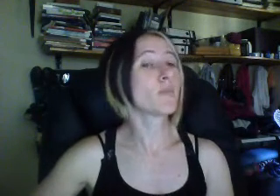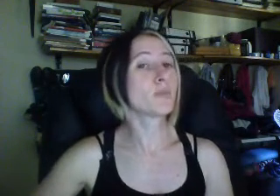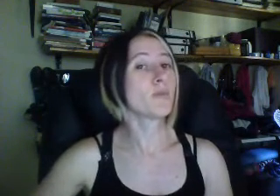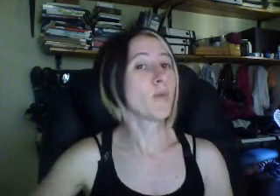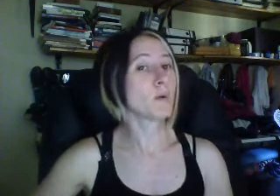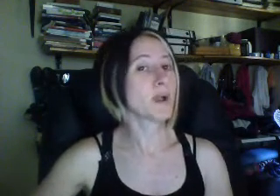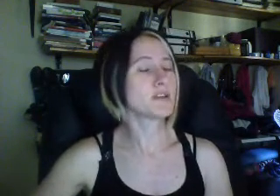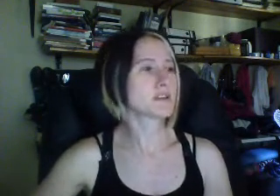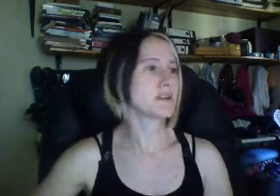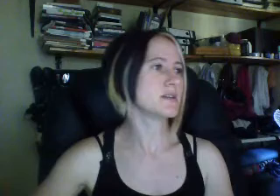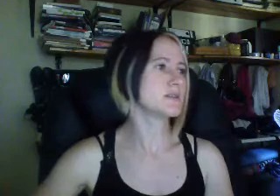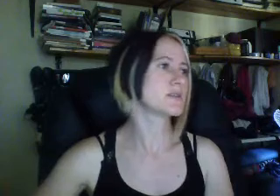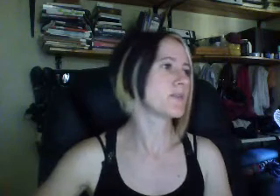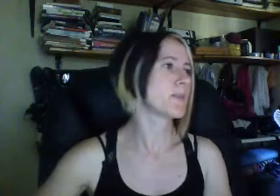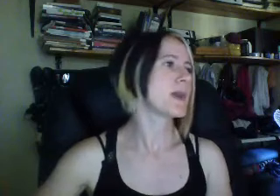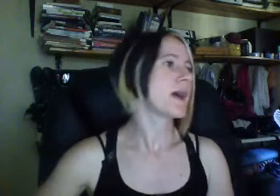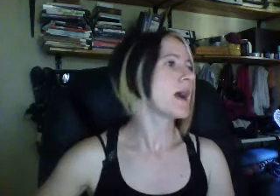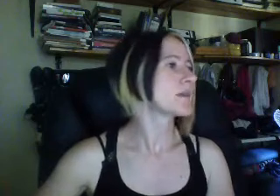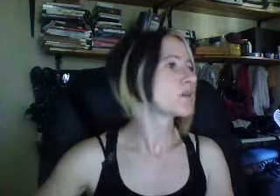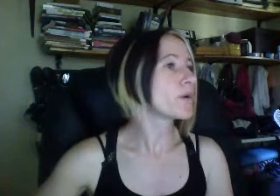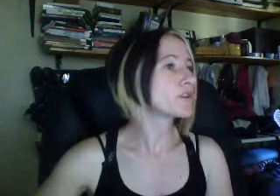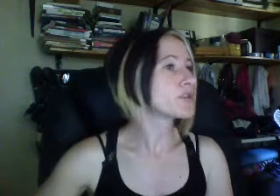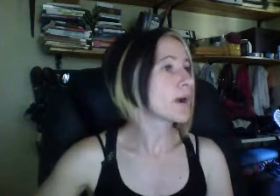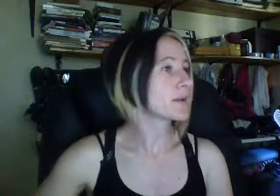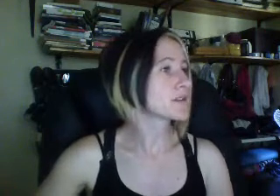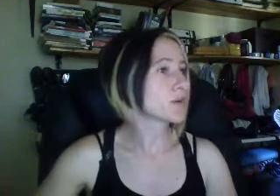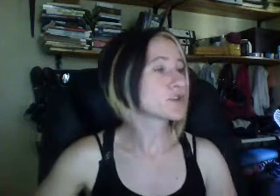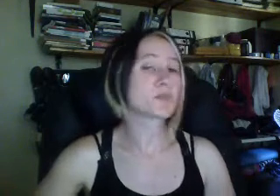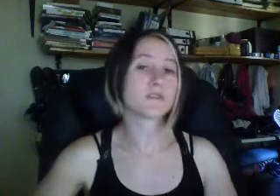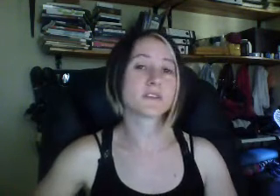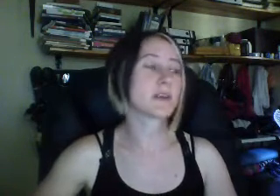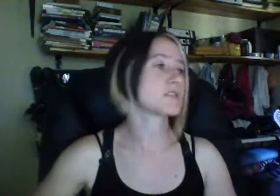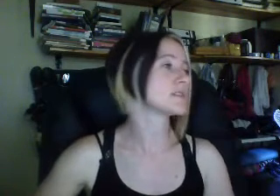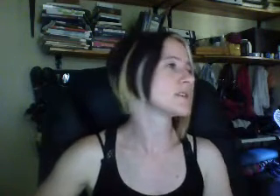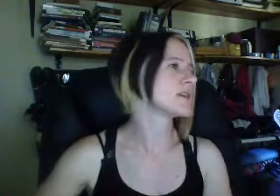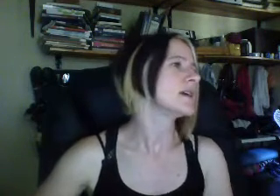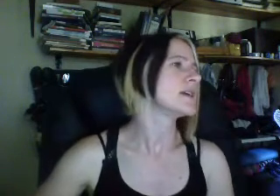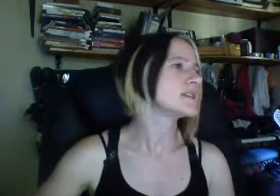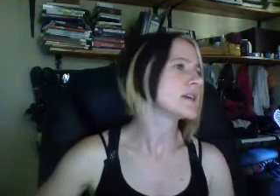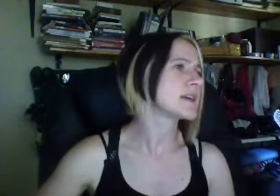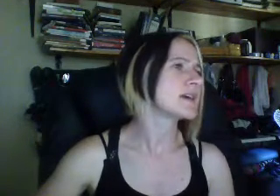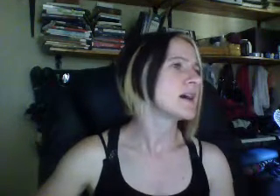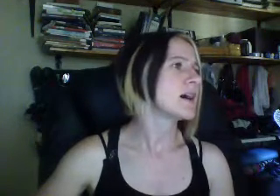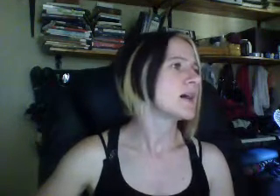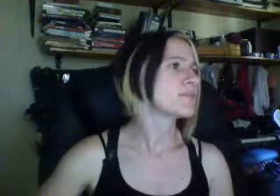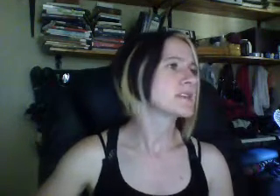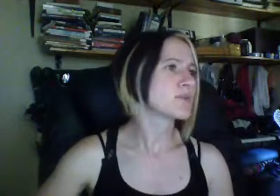top porn agencies, and according to the one spokesman of this agency, he said, there's a